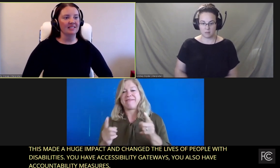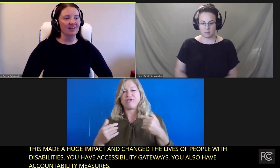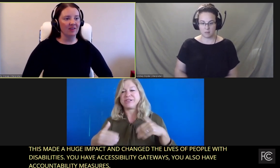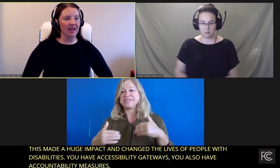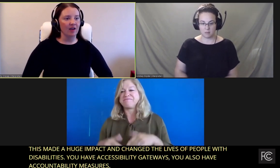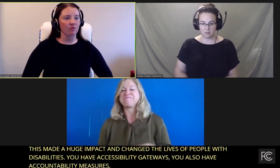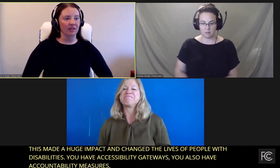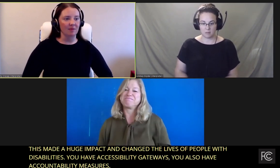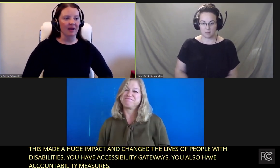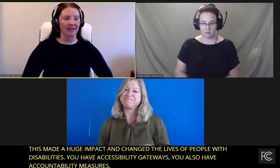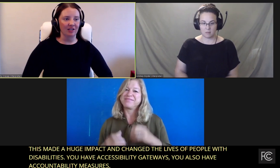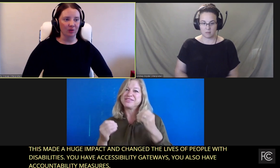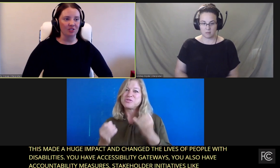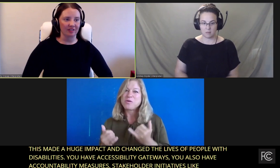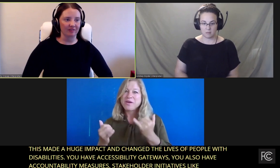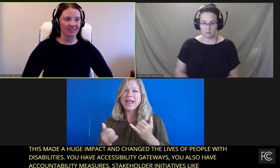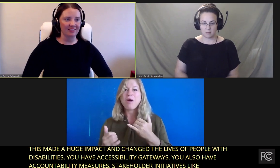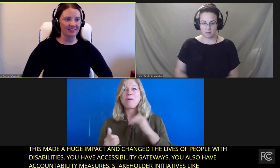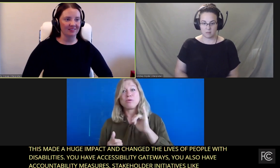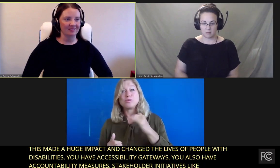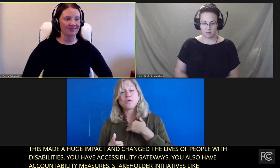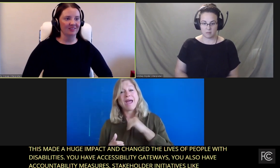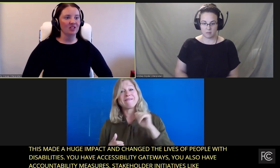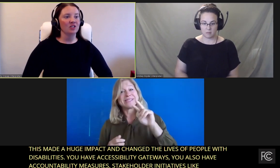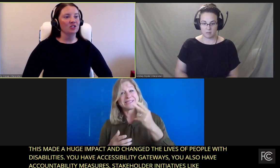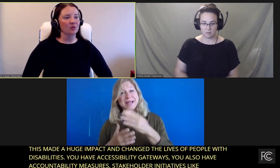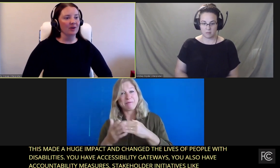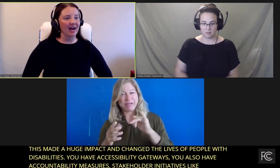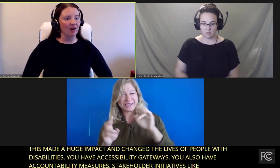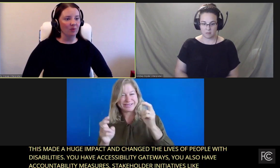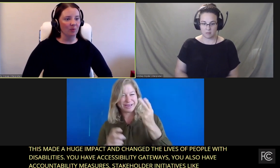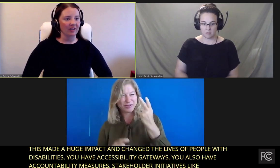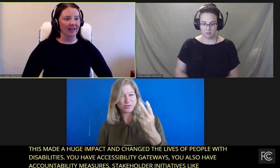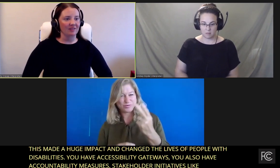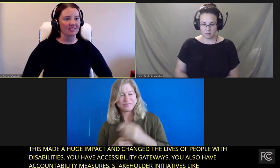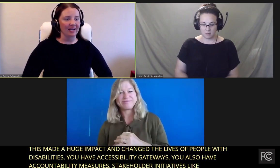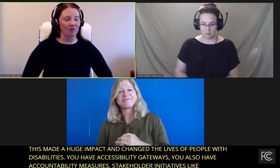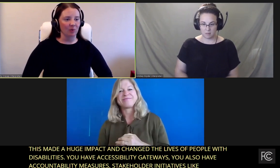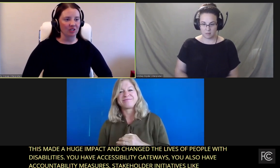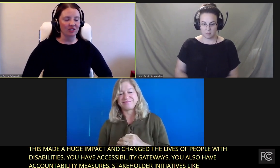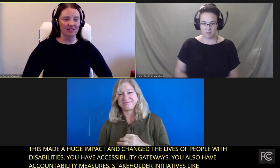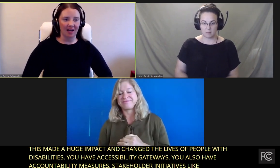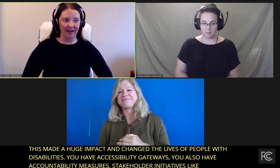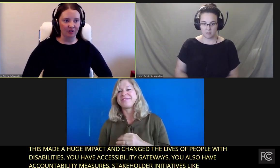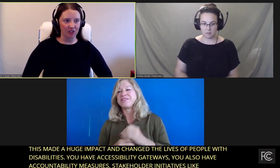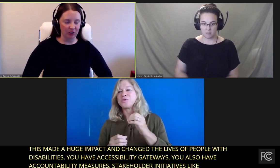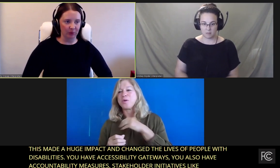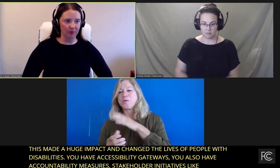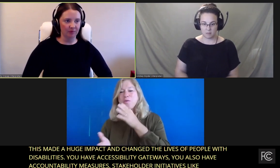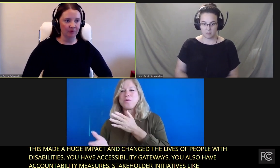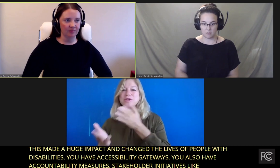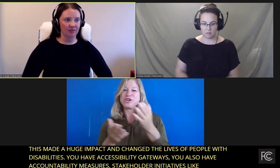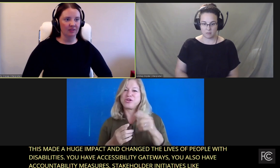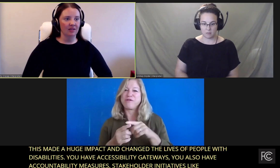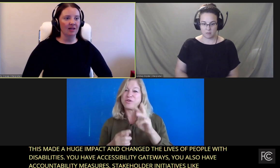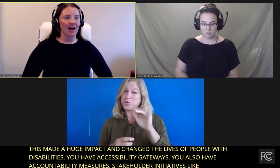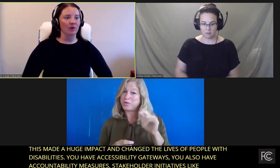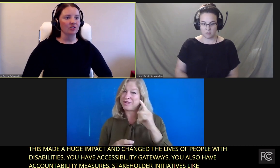The CVAA really made a huge difference. So now we're going to have the second portion, Title II.